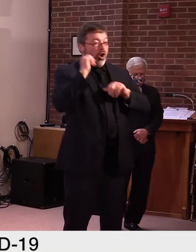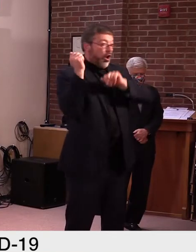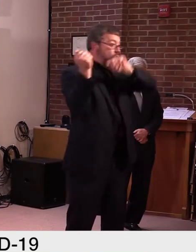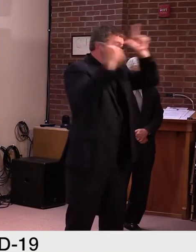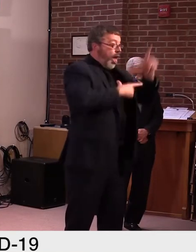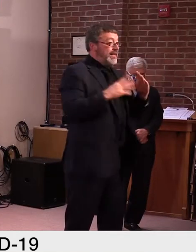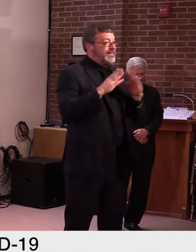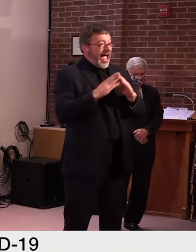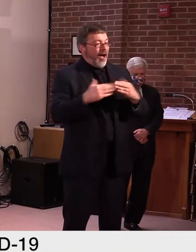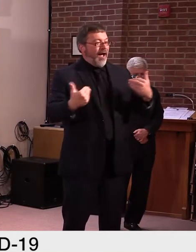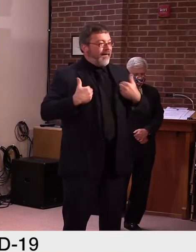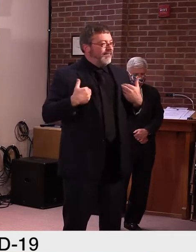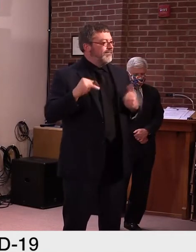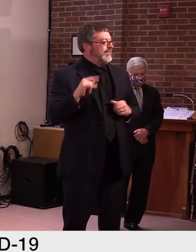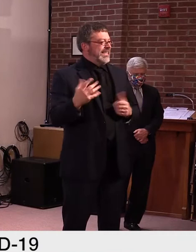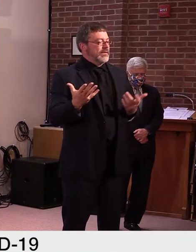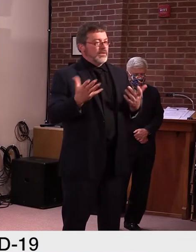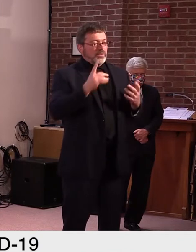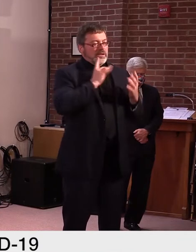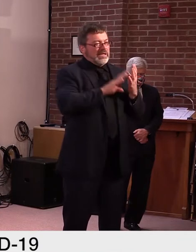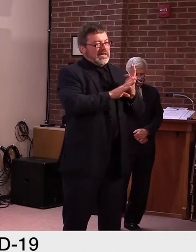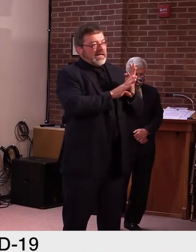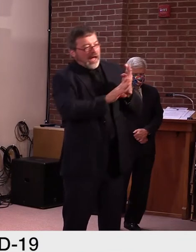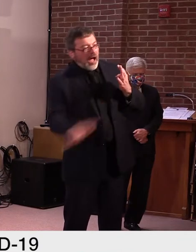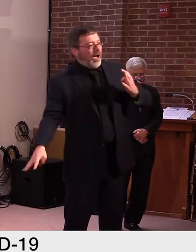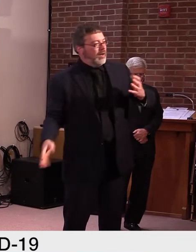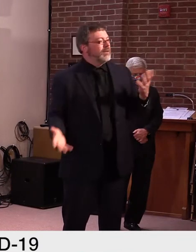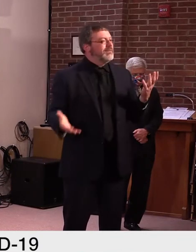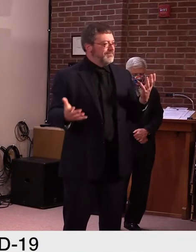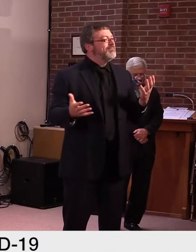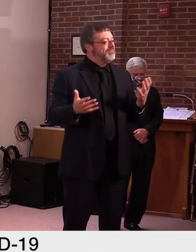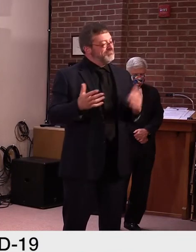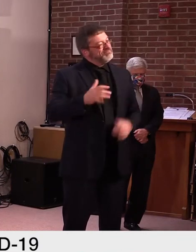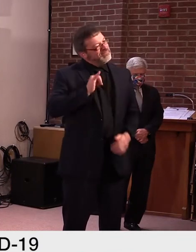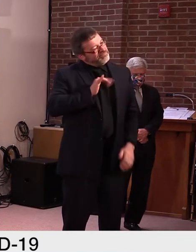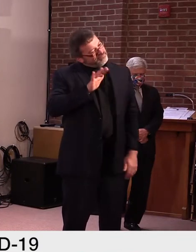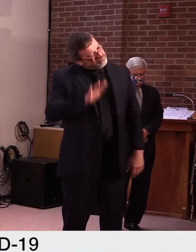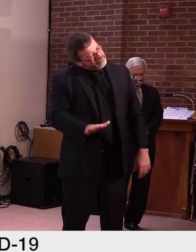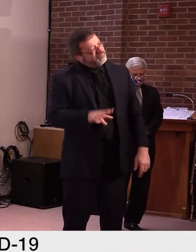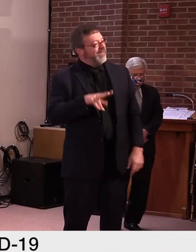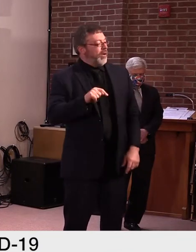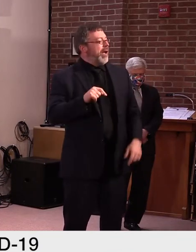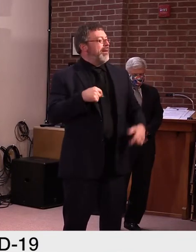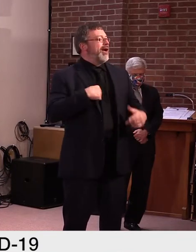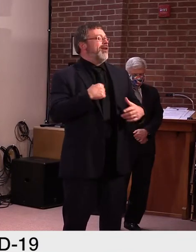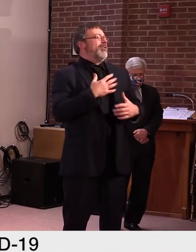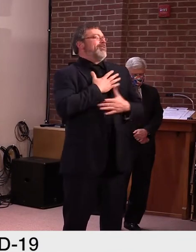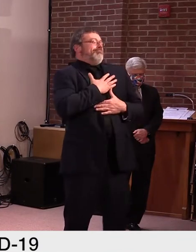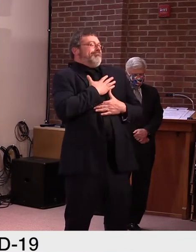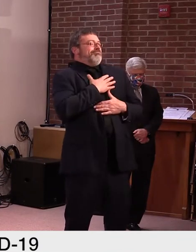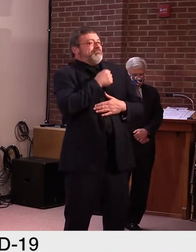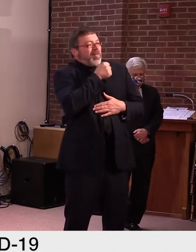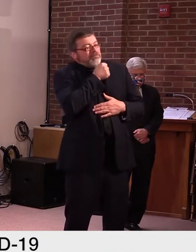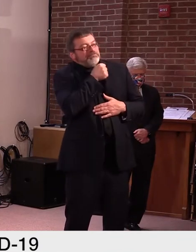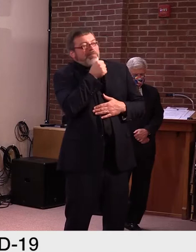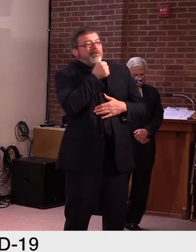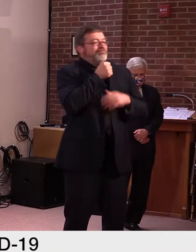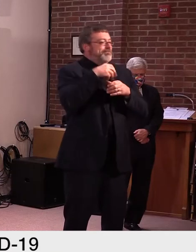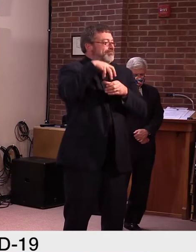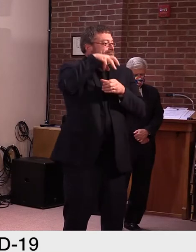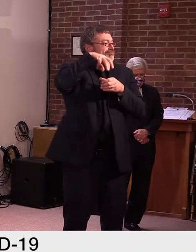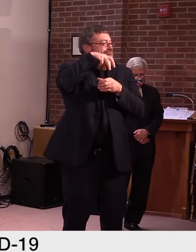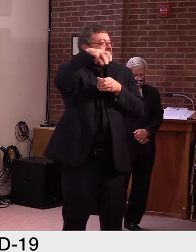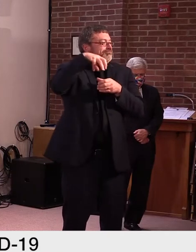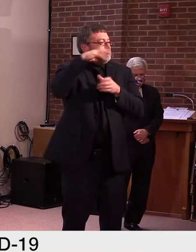valleys providing us comfort during this pandemic. And you can have confidence a Vermont creamy is made with